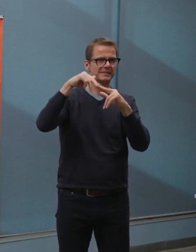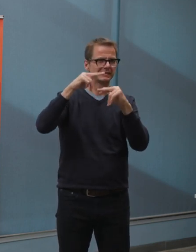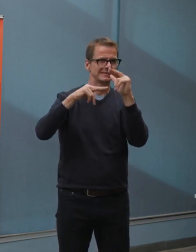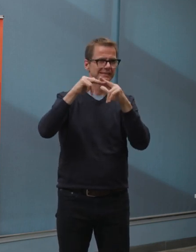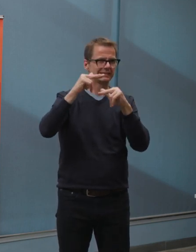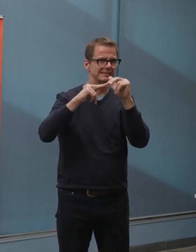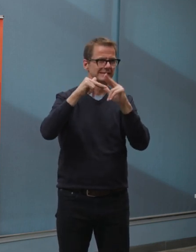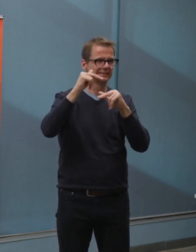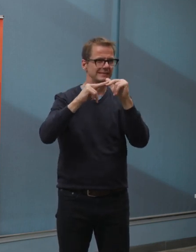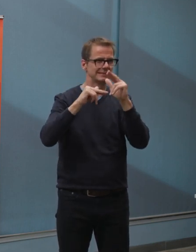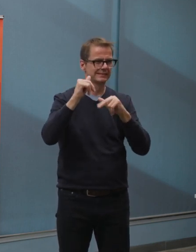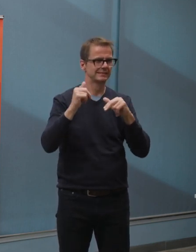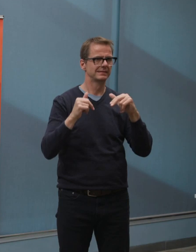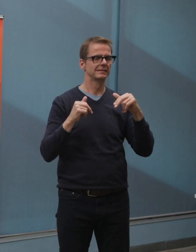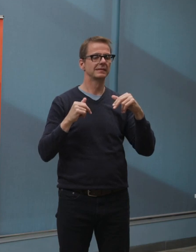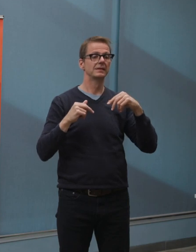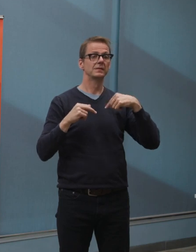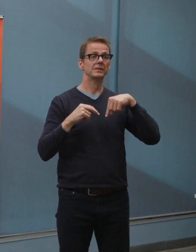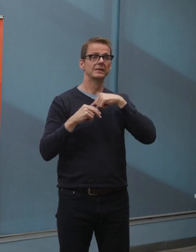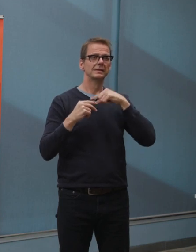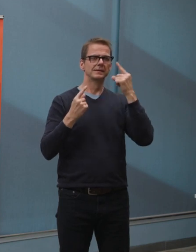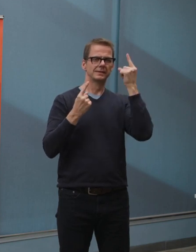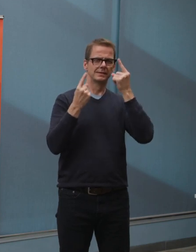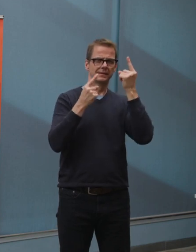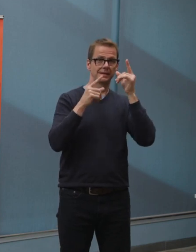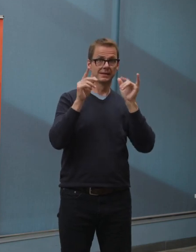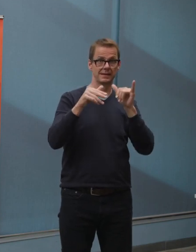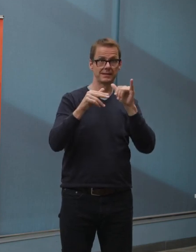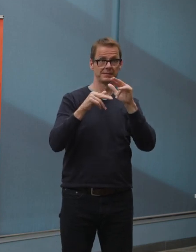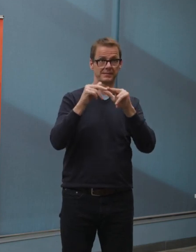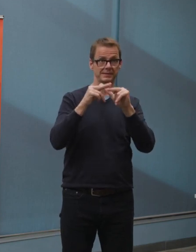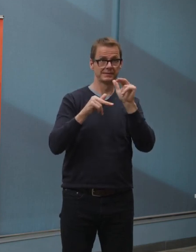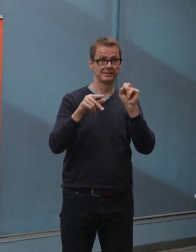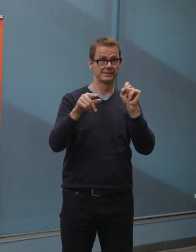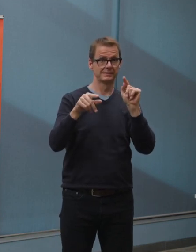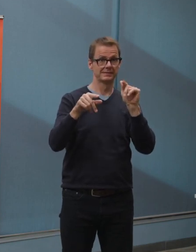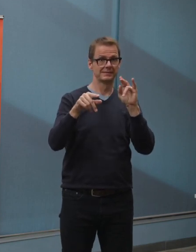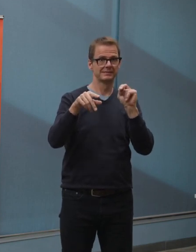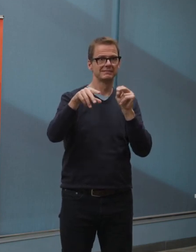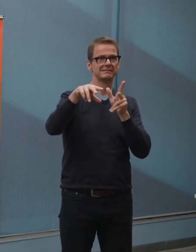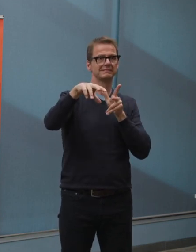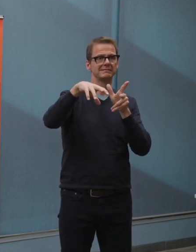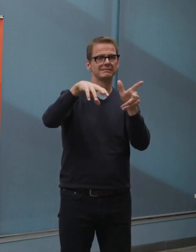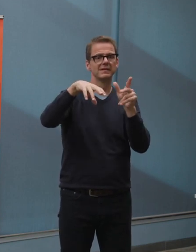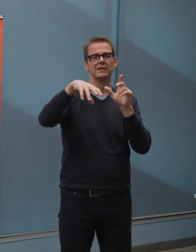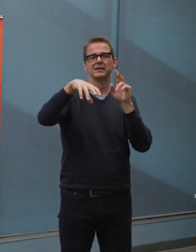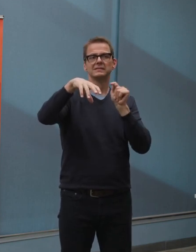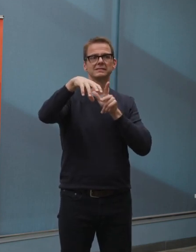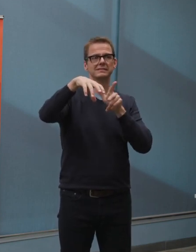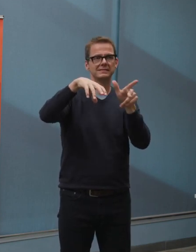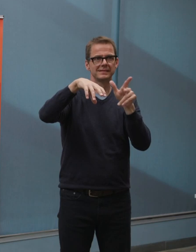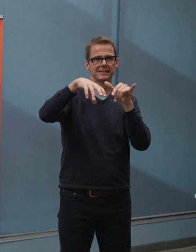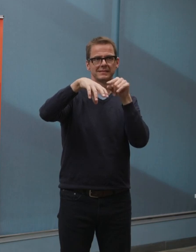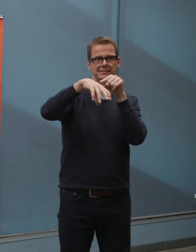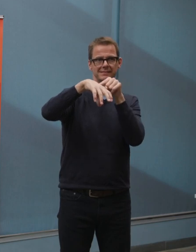be monitored, a washroom facility that will be monitored by one of the agencies.